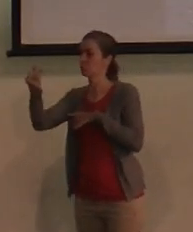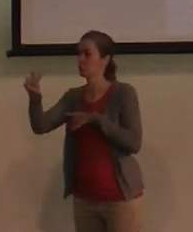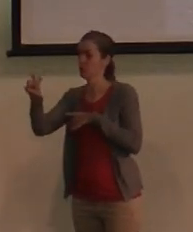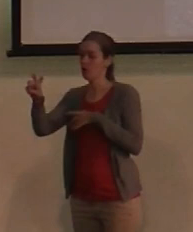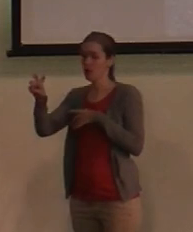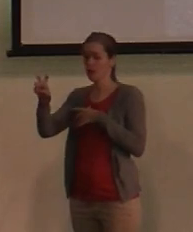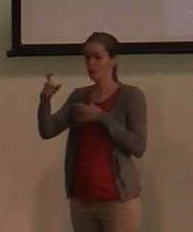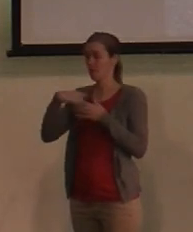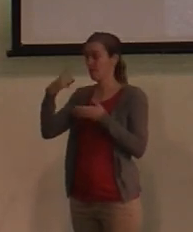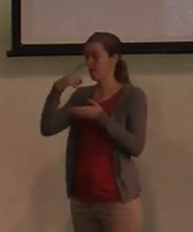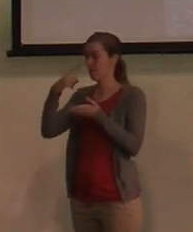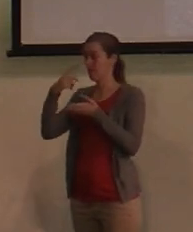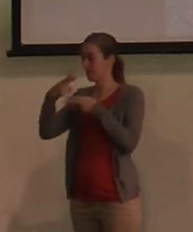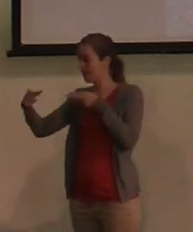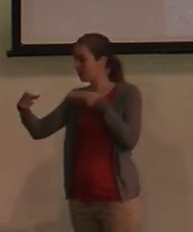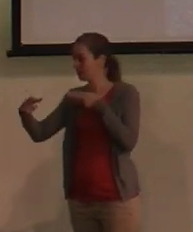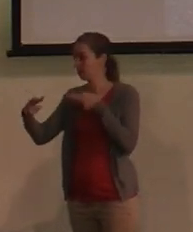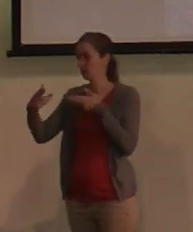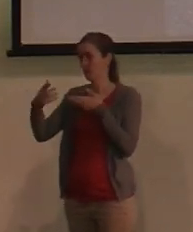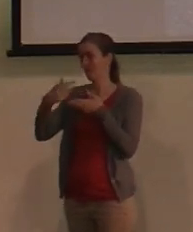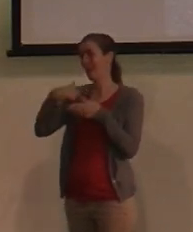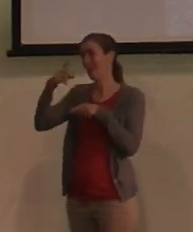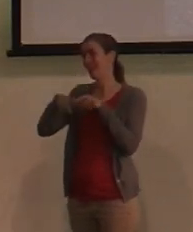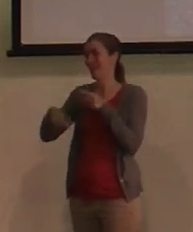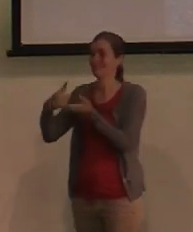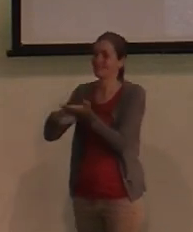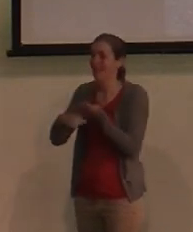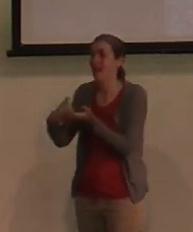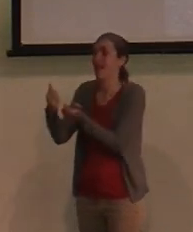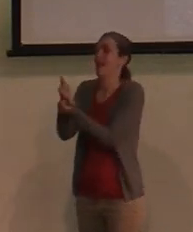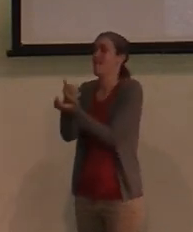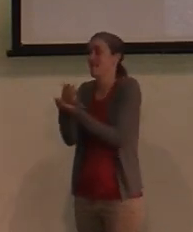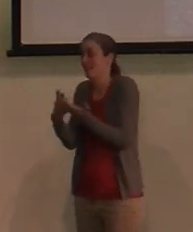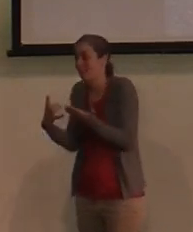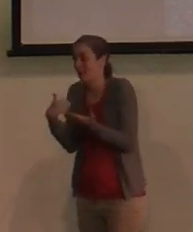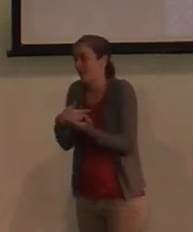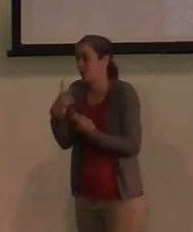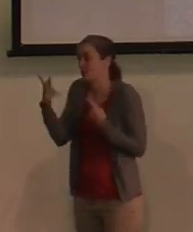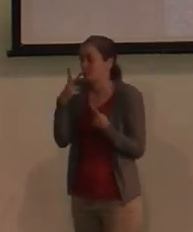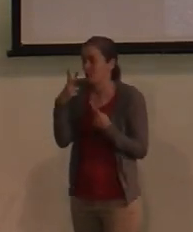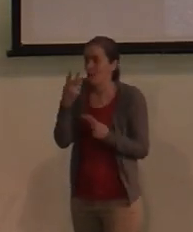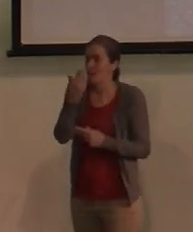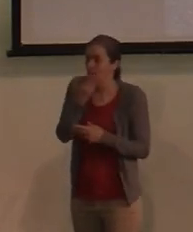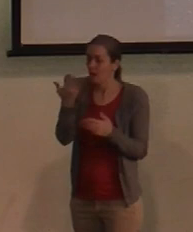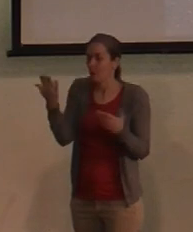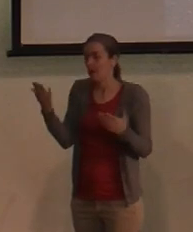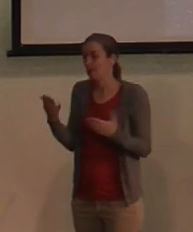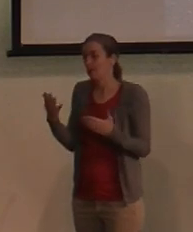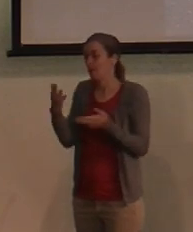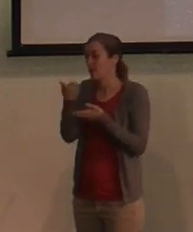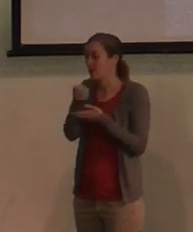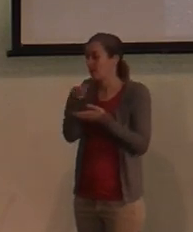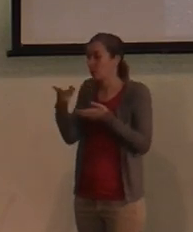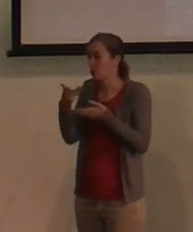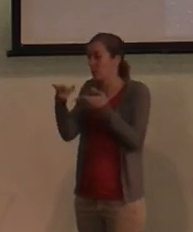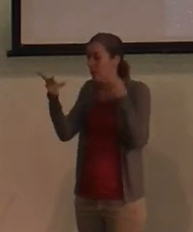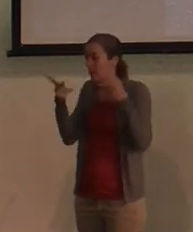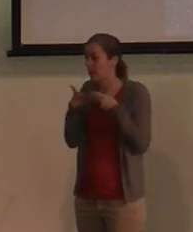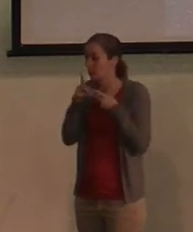there, as I mentioned, there's some plate. I can't cover everything that we talked about or saw while we were there, but there were a few